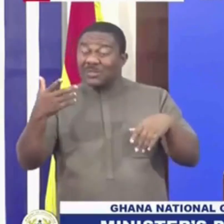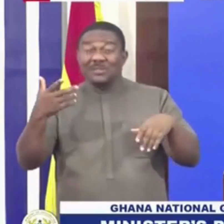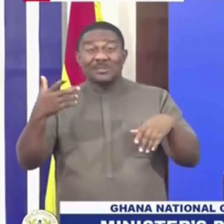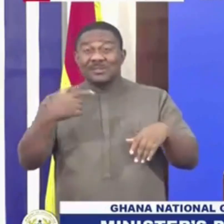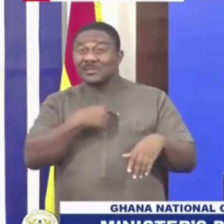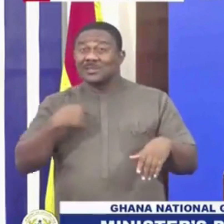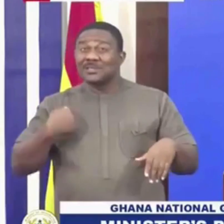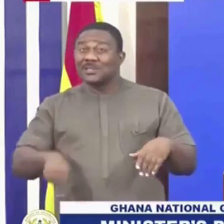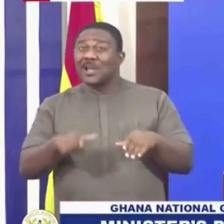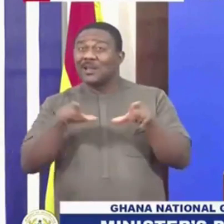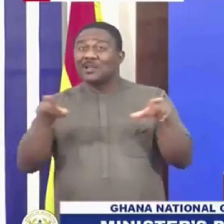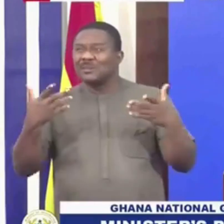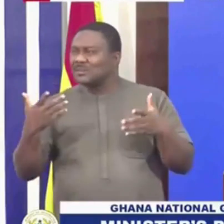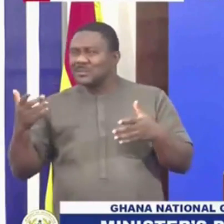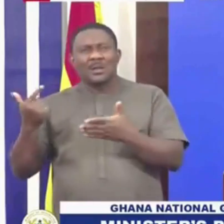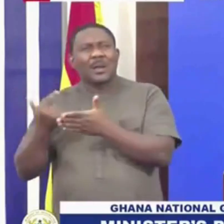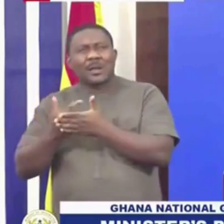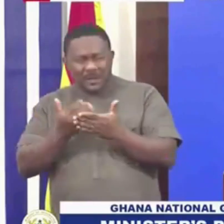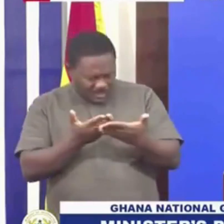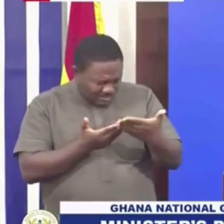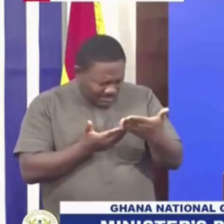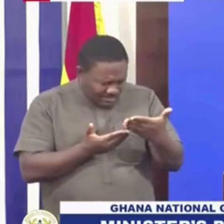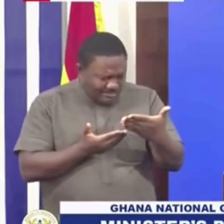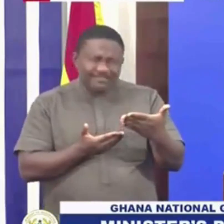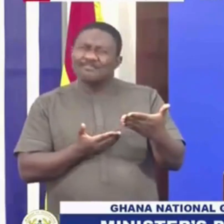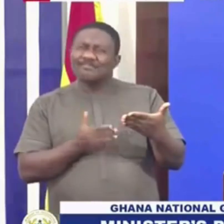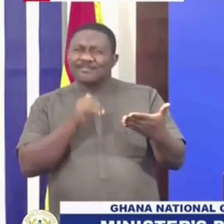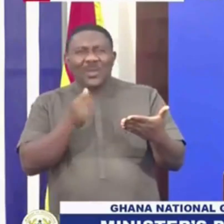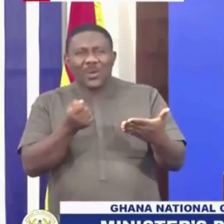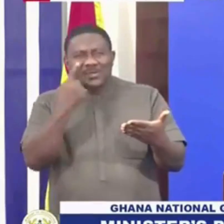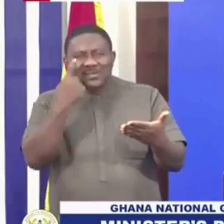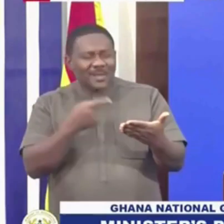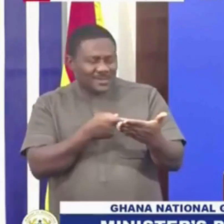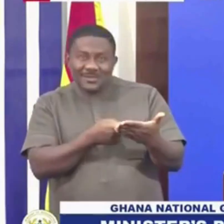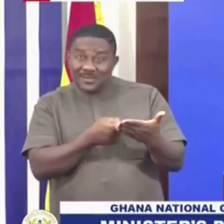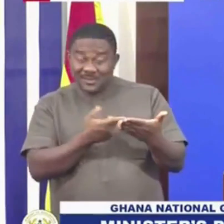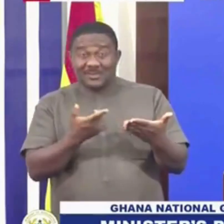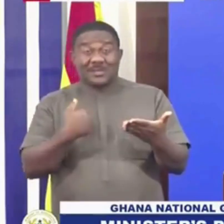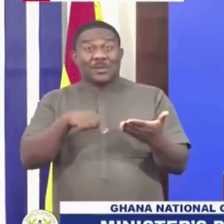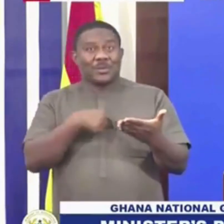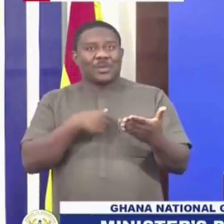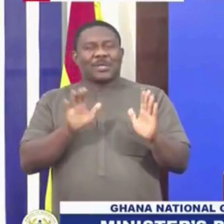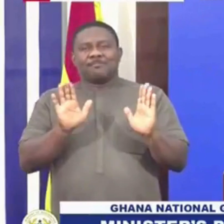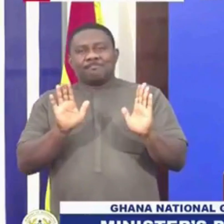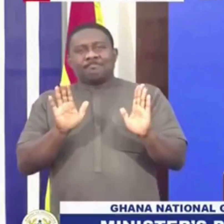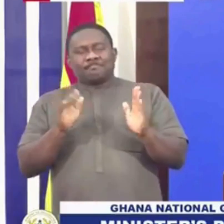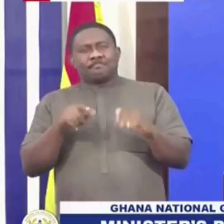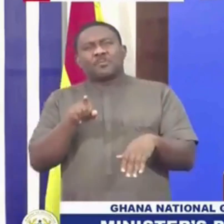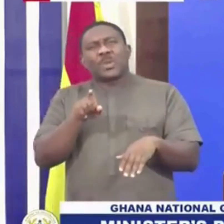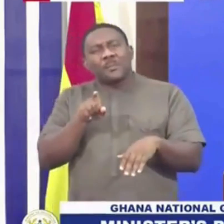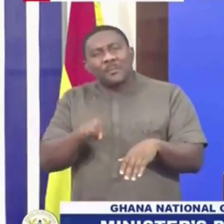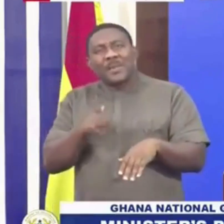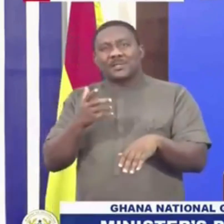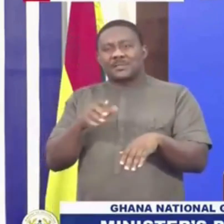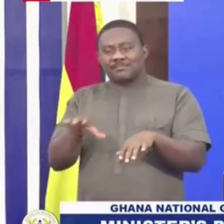and women engineers and technicians, to actually follow along. So we took that bold step, said, no, we want to